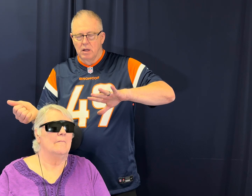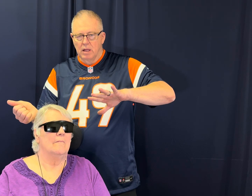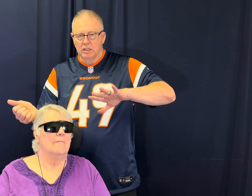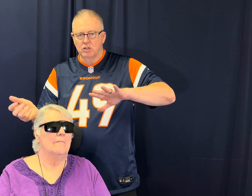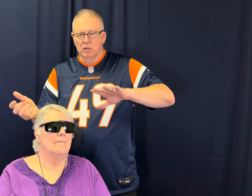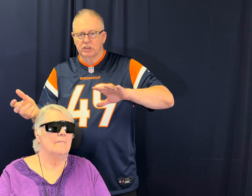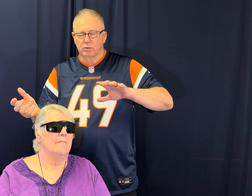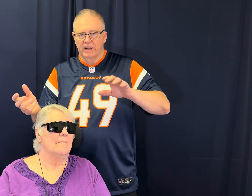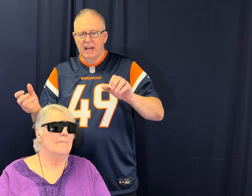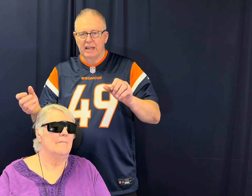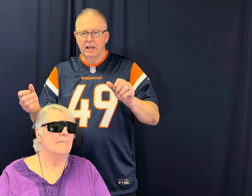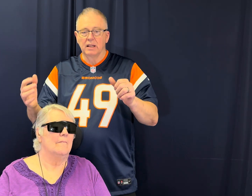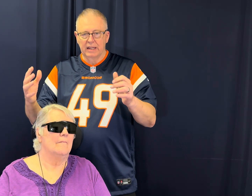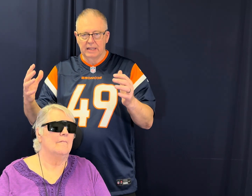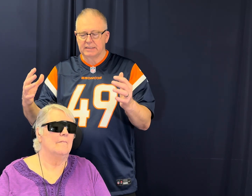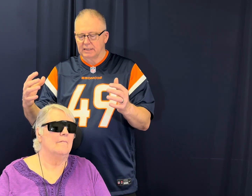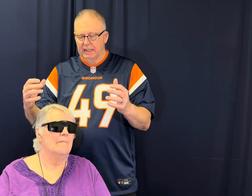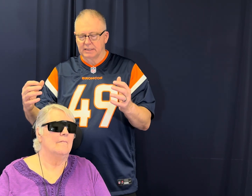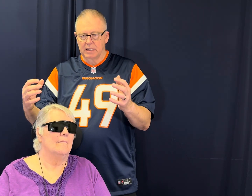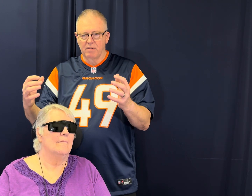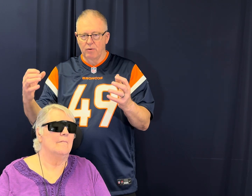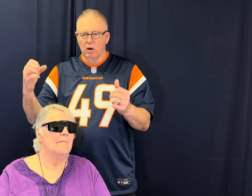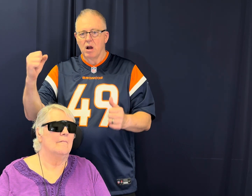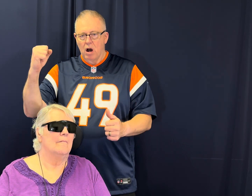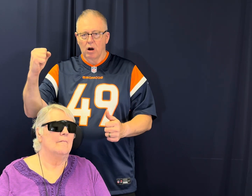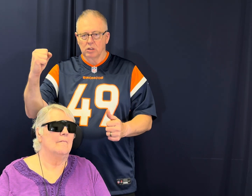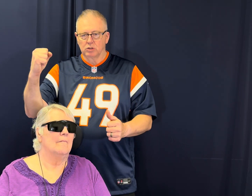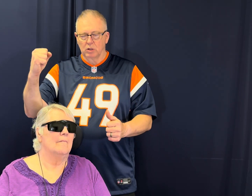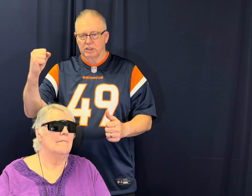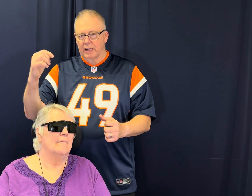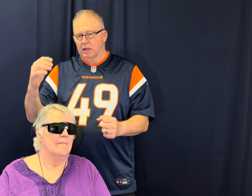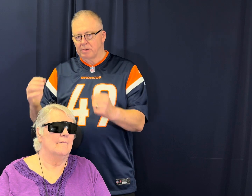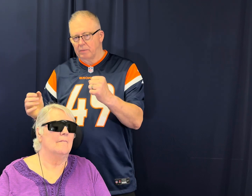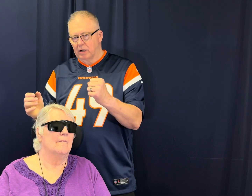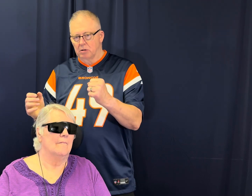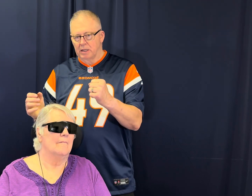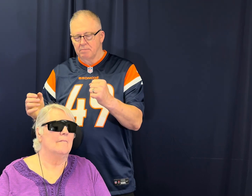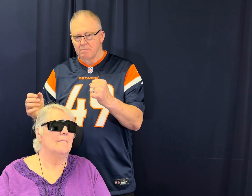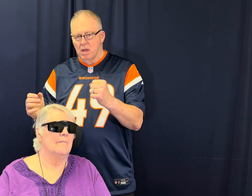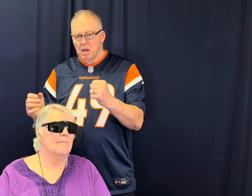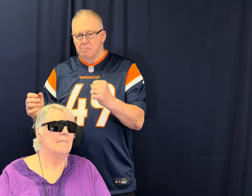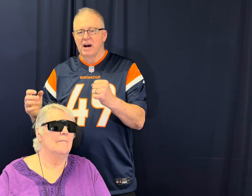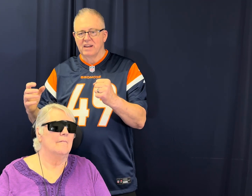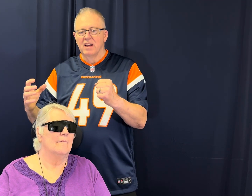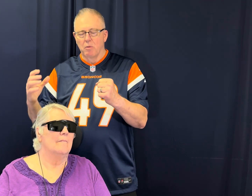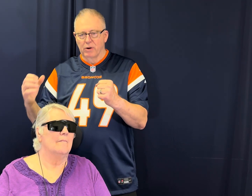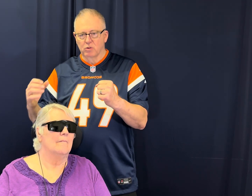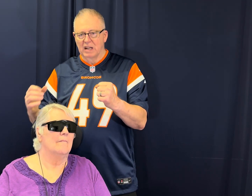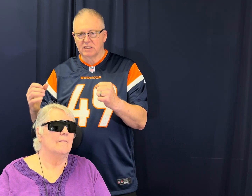And this is what's creating, like I said before, Arnold Schwarzenegger, Pee Wee Herman. But progressively,